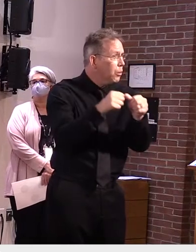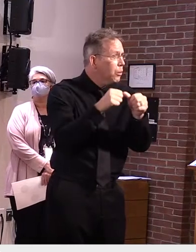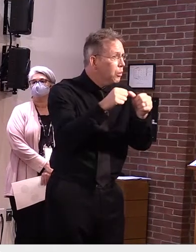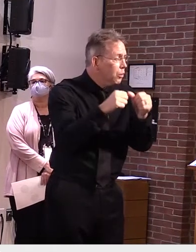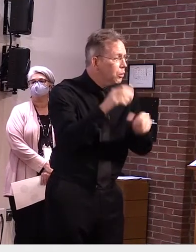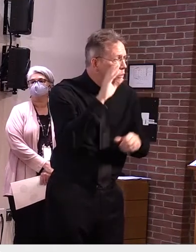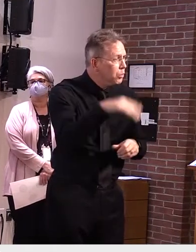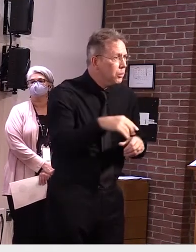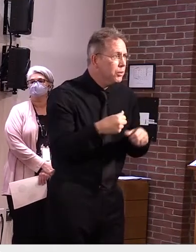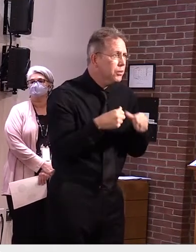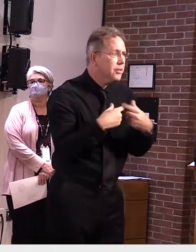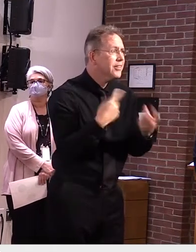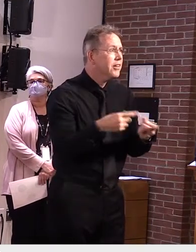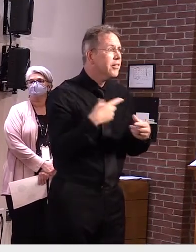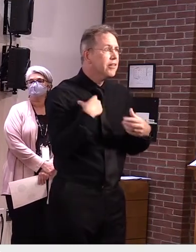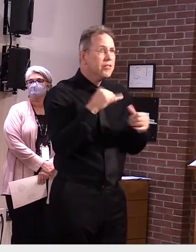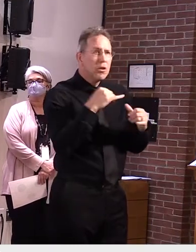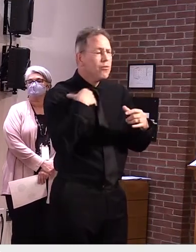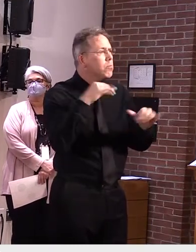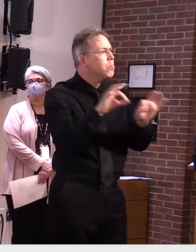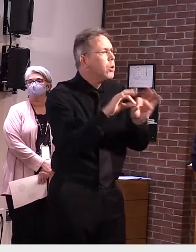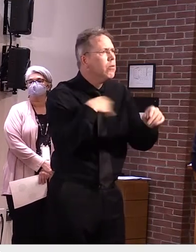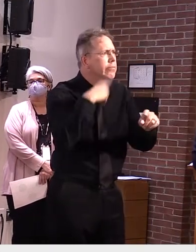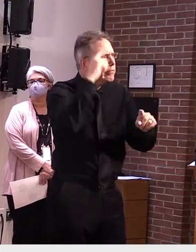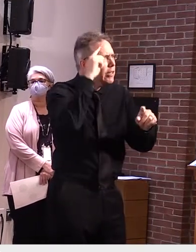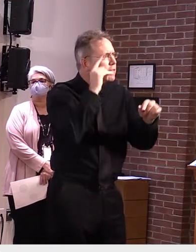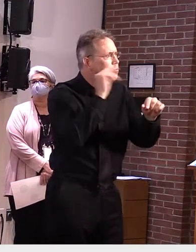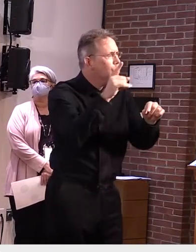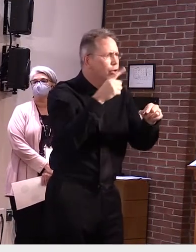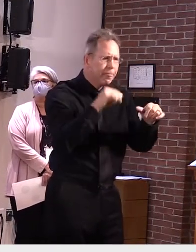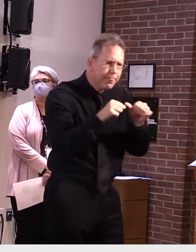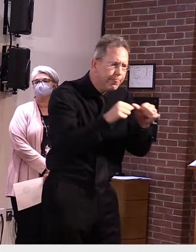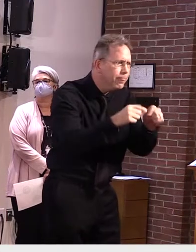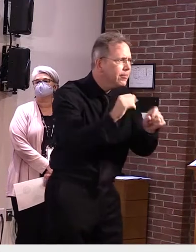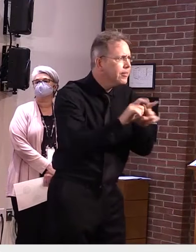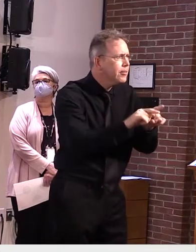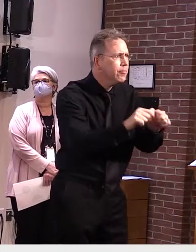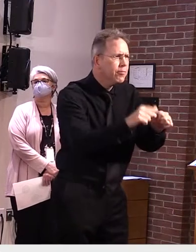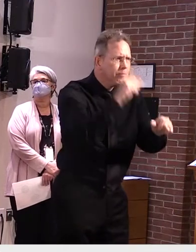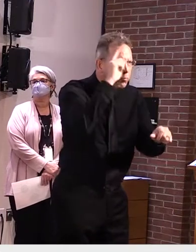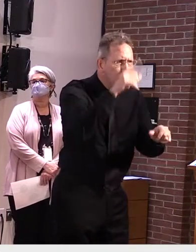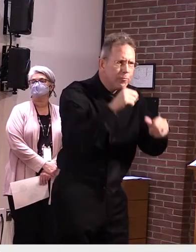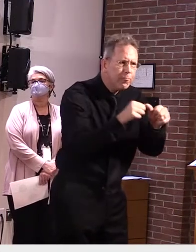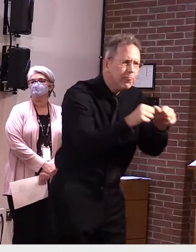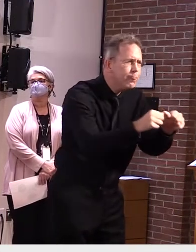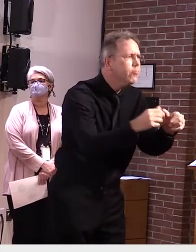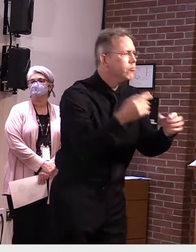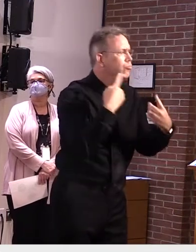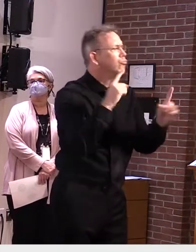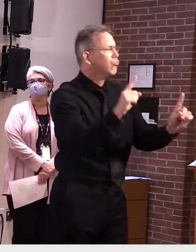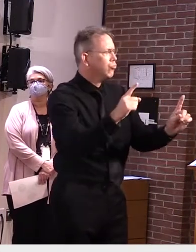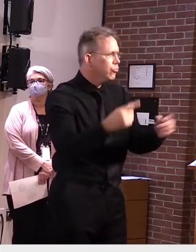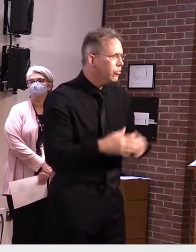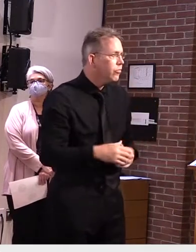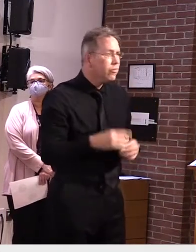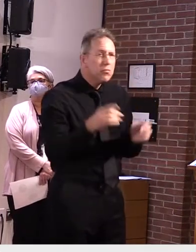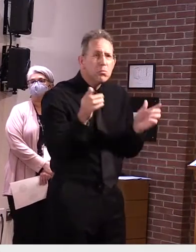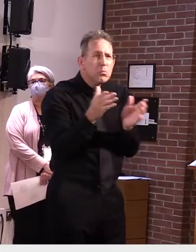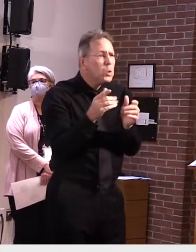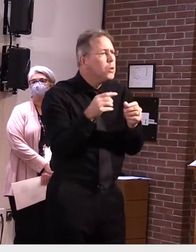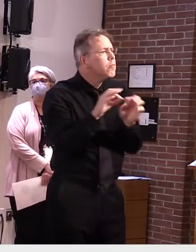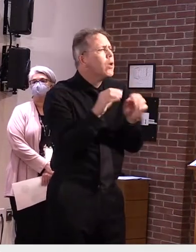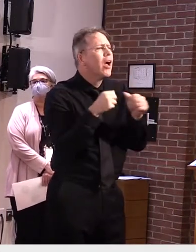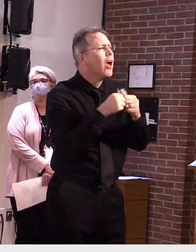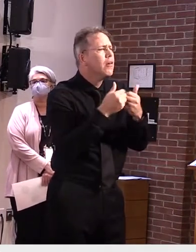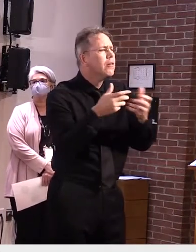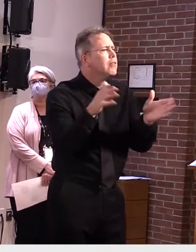to do the things we all want to do, the better off we'll be. So while small gatherings are okay, they still